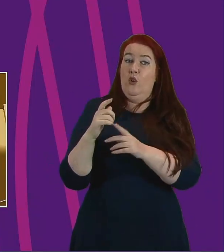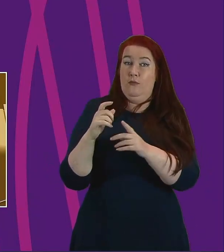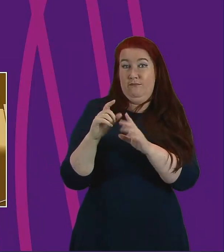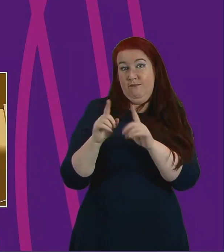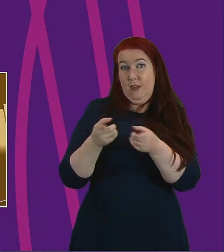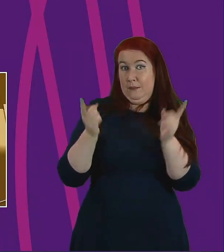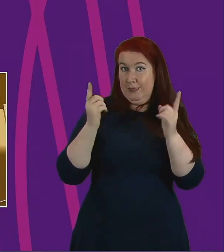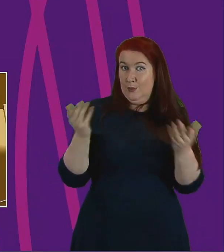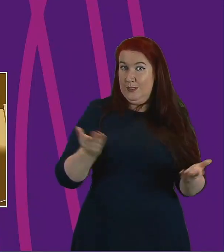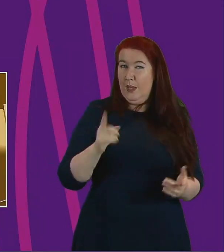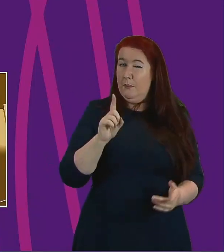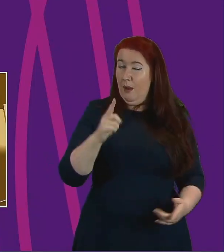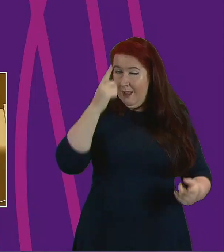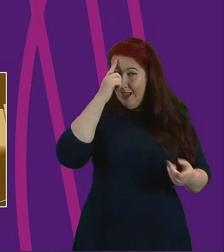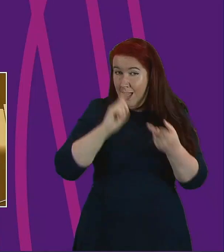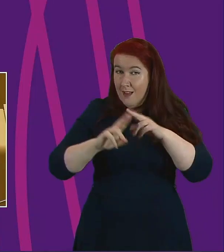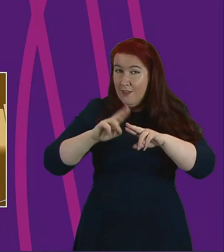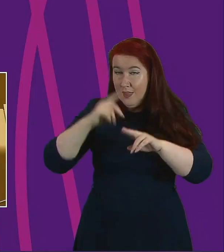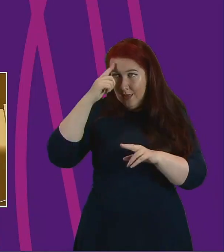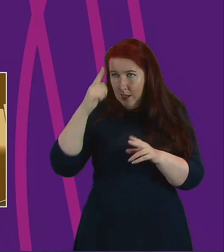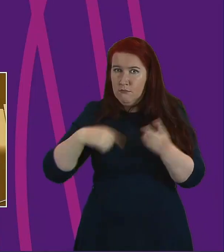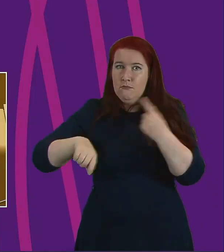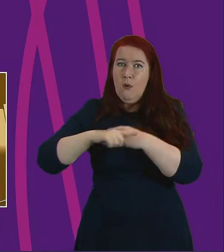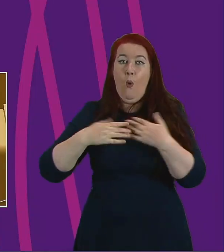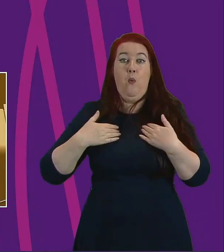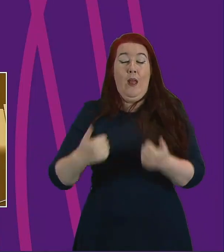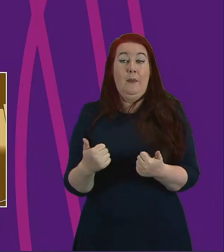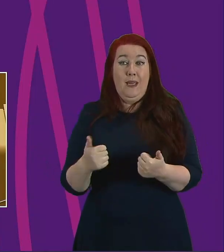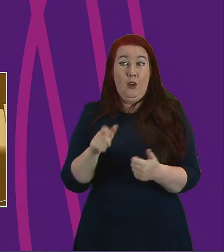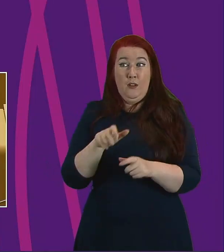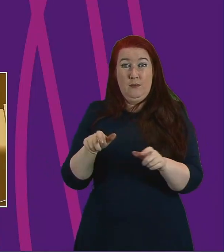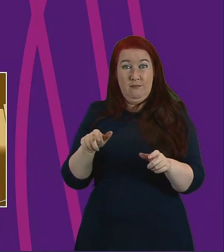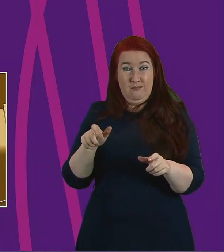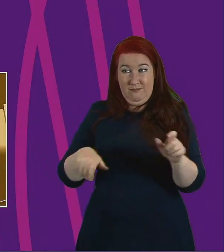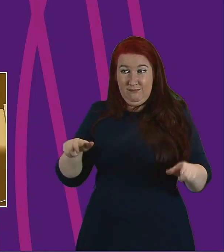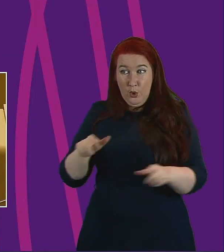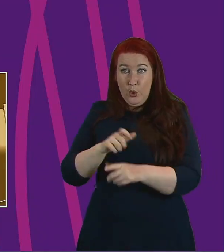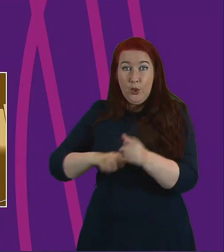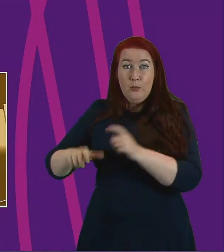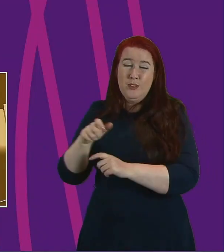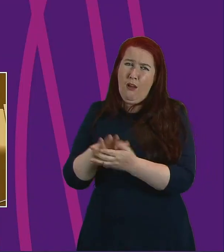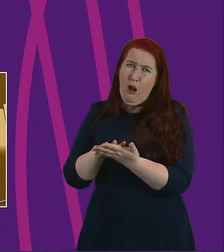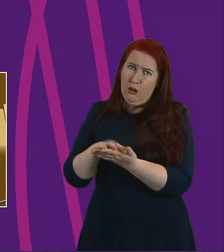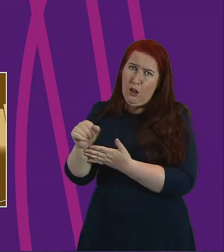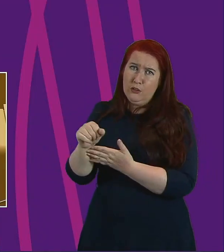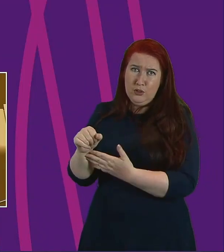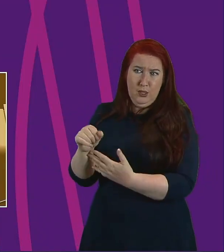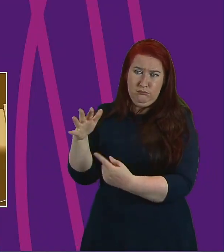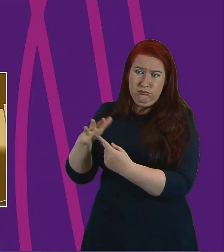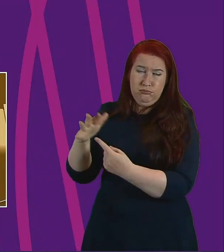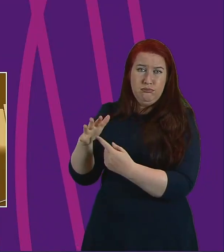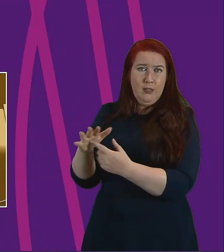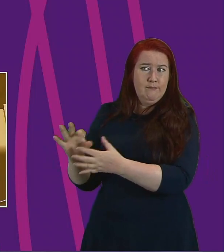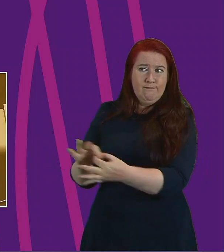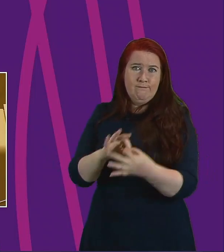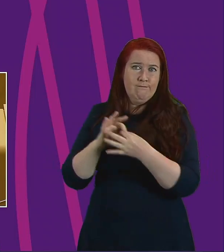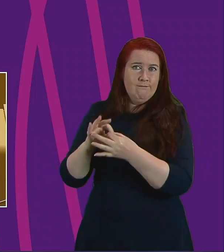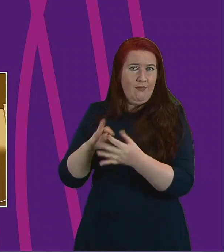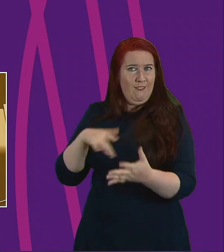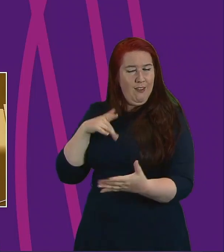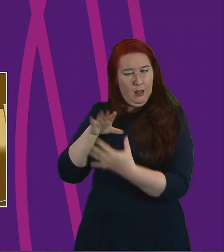talking about the well-being of our communities culture is an important factor in supporting community cohesion and placemaking.